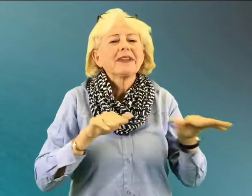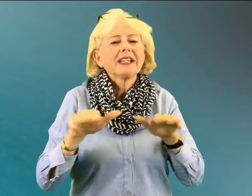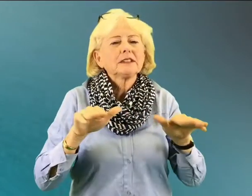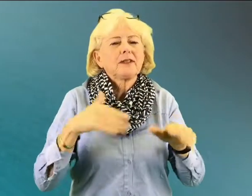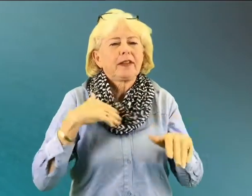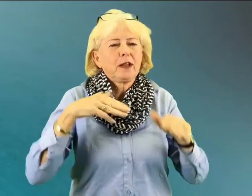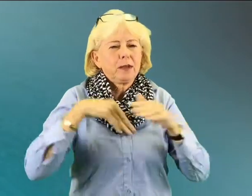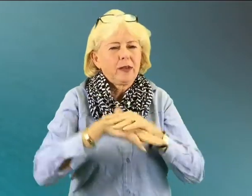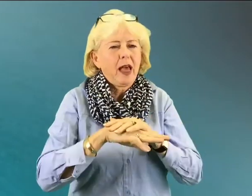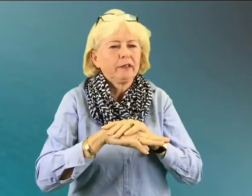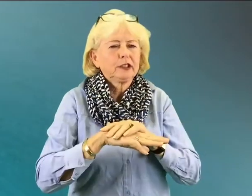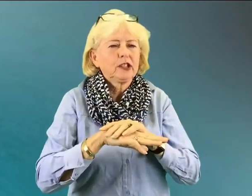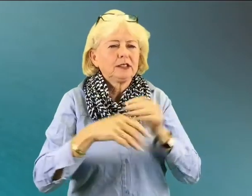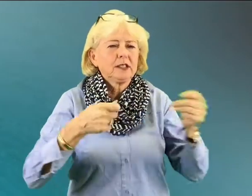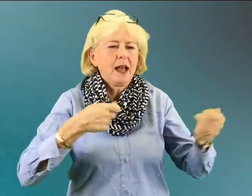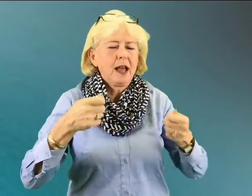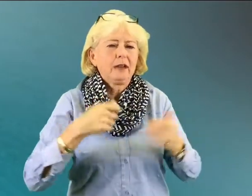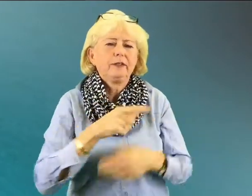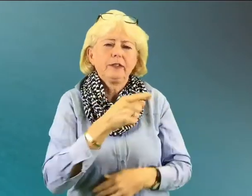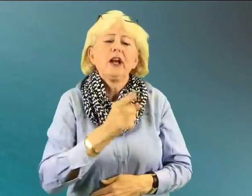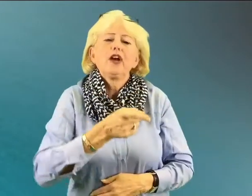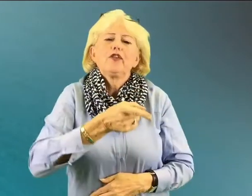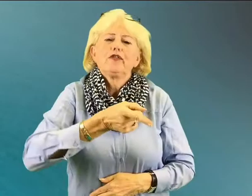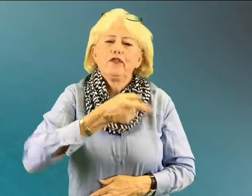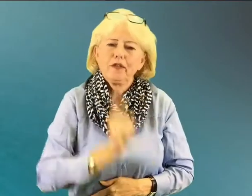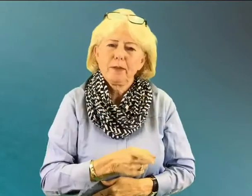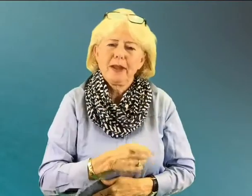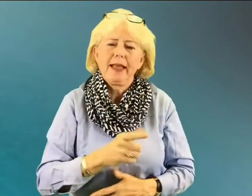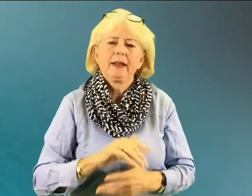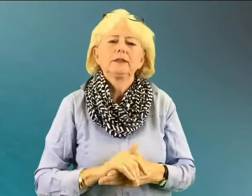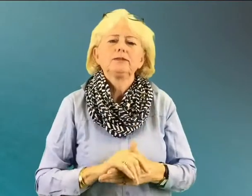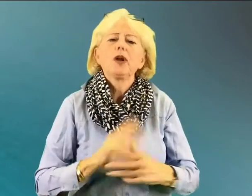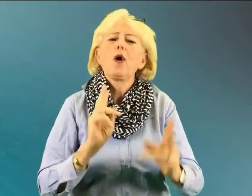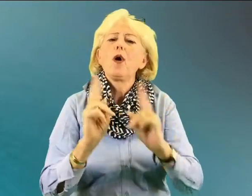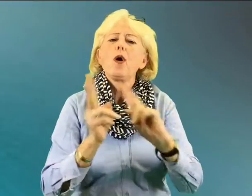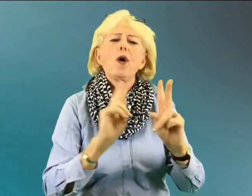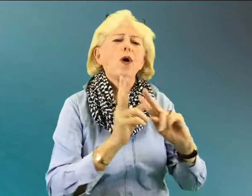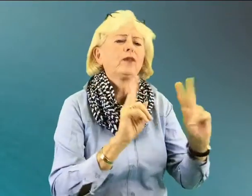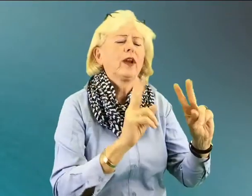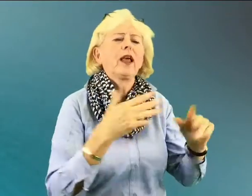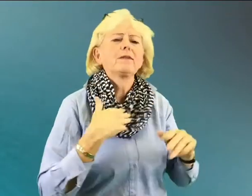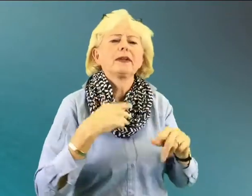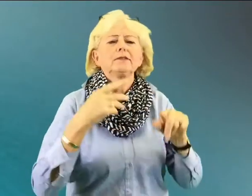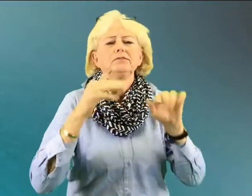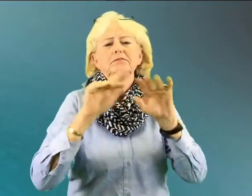one.. two.. one.. one..